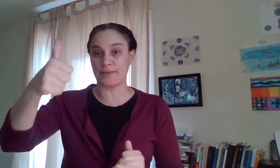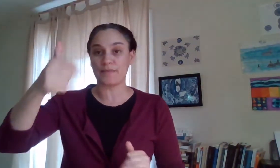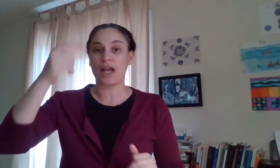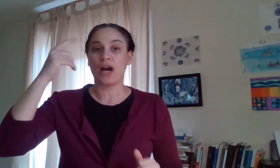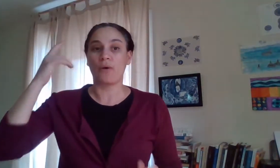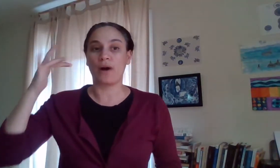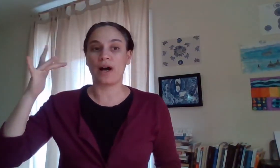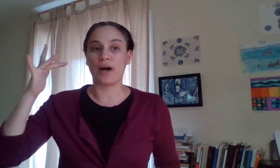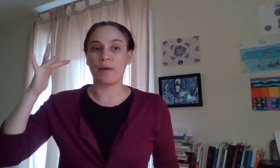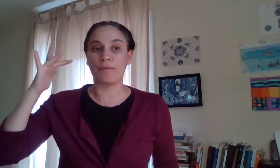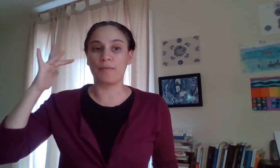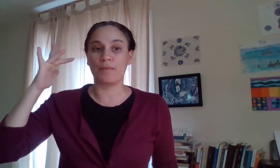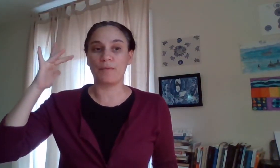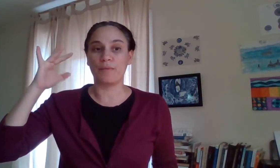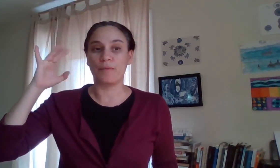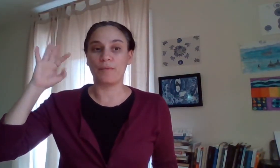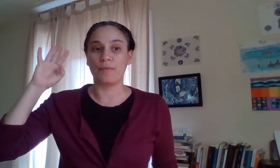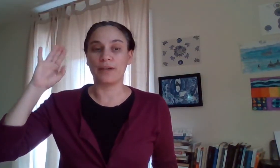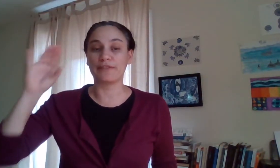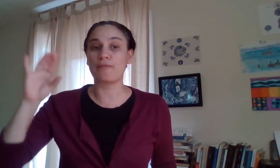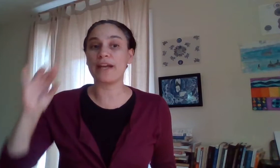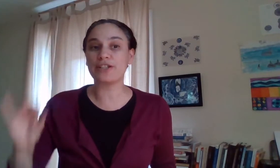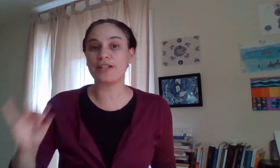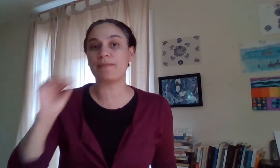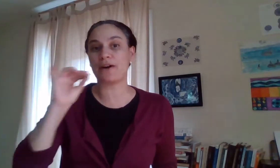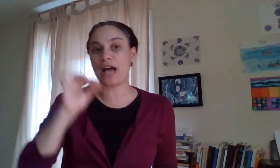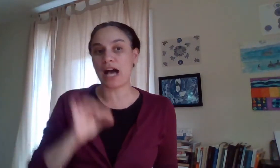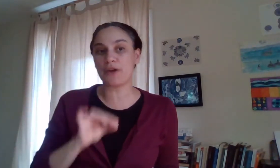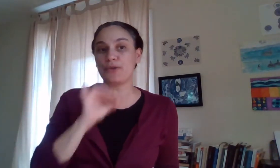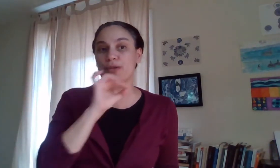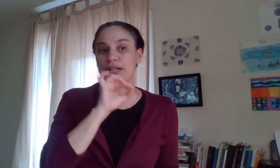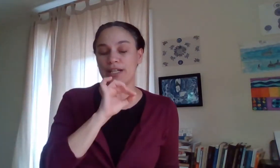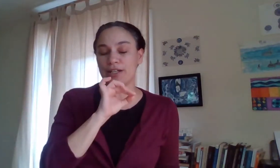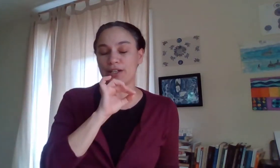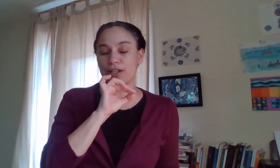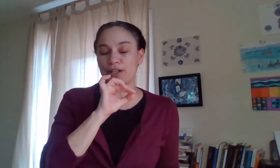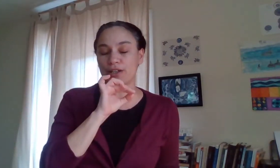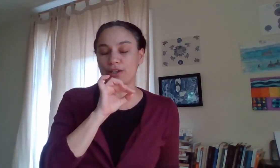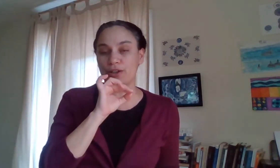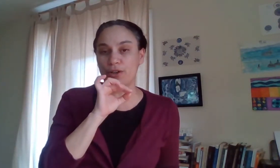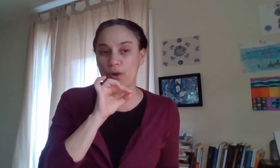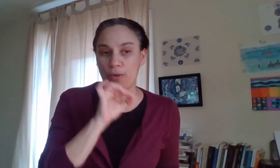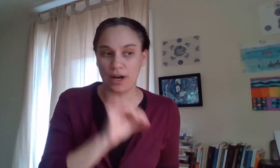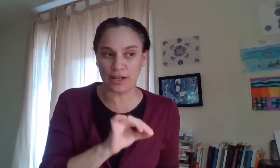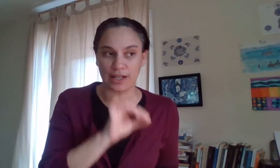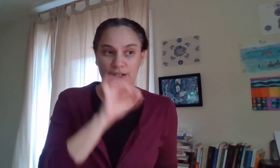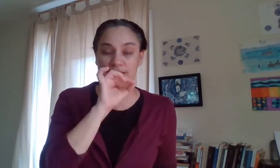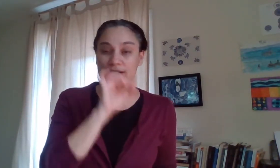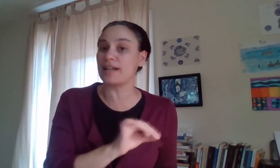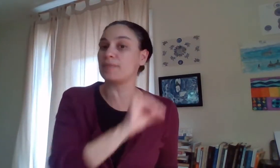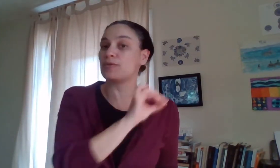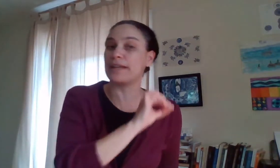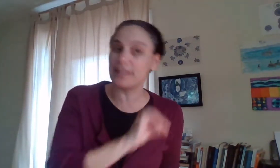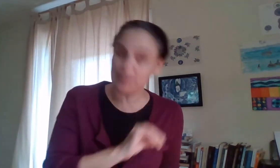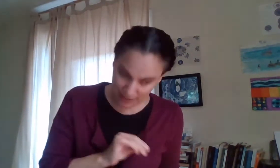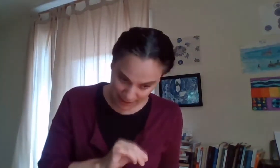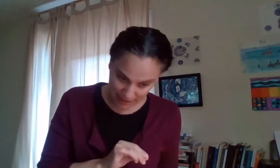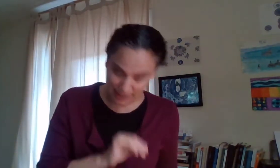um information about how you can go on and sign up to my email list